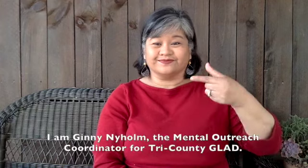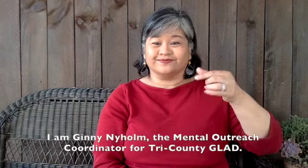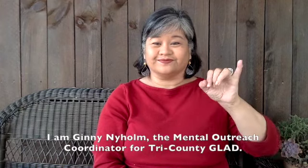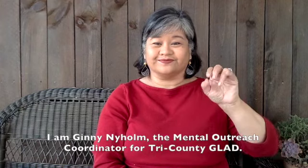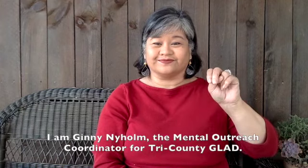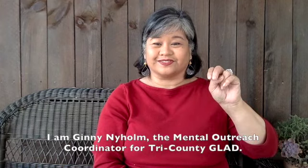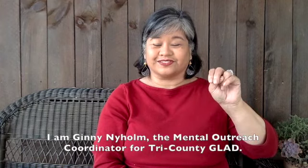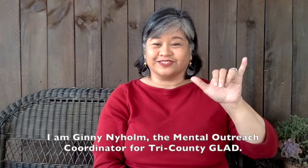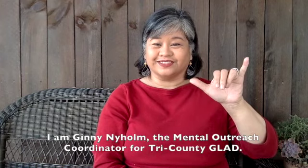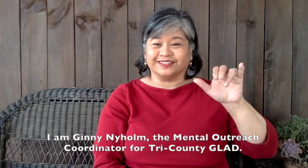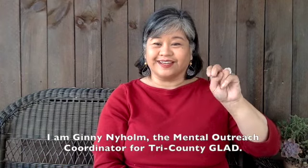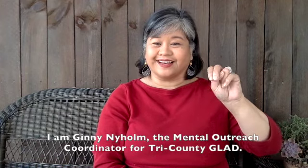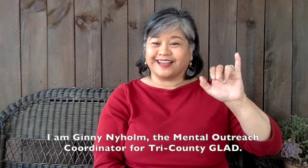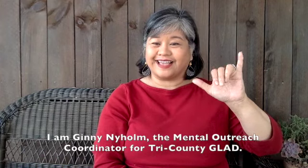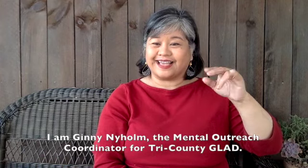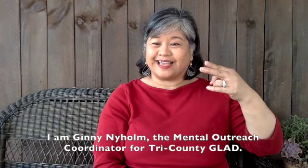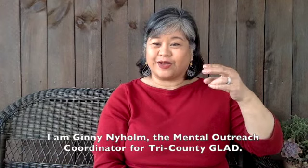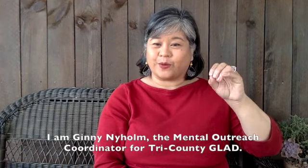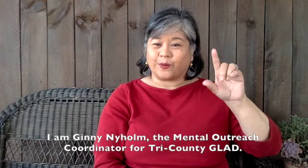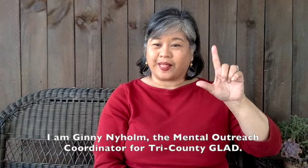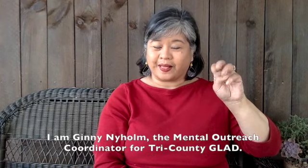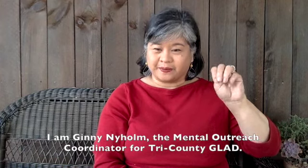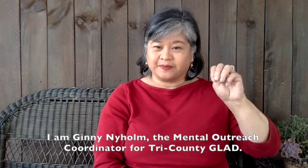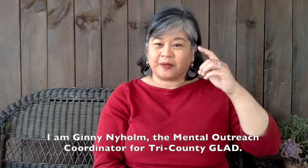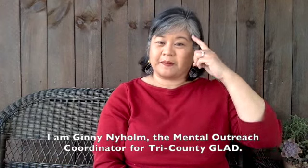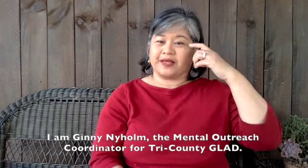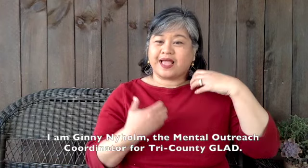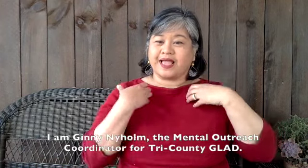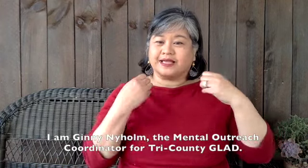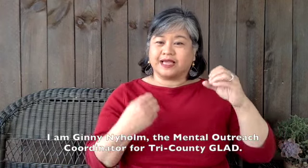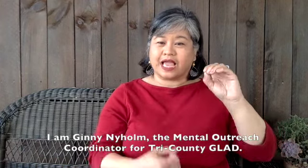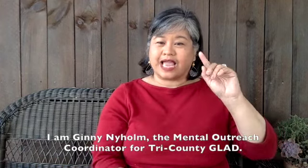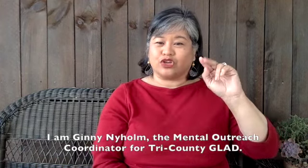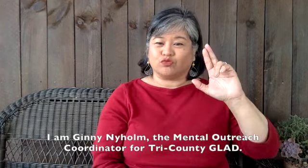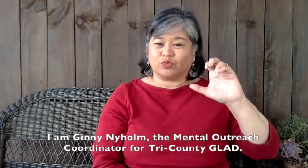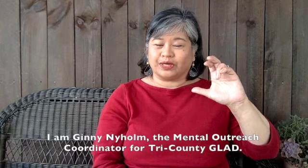I'm Jeannie Nihon, the Mental Health Outreach Coordinator for Tri-County Glad.